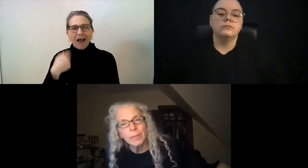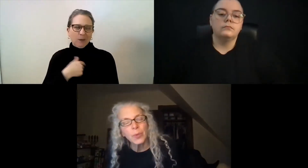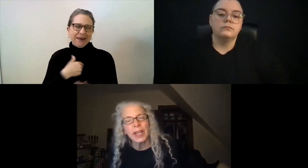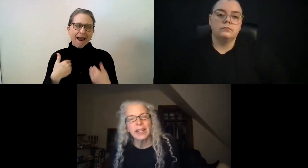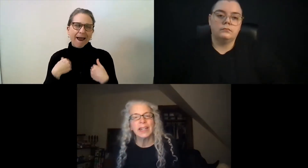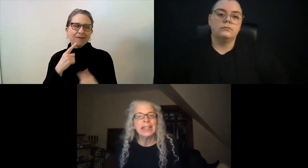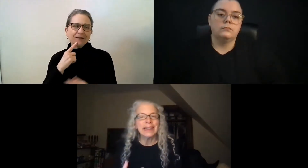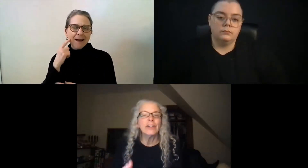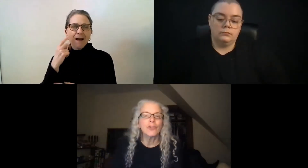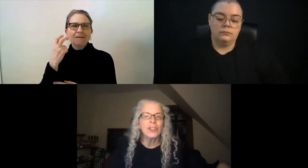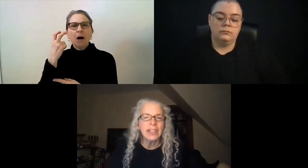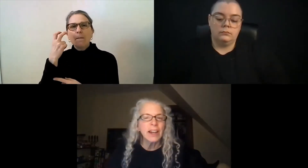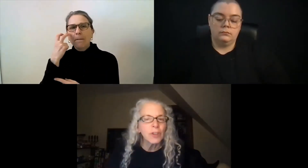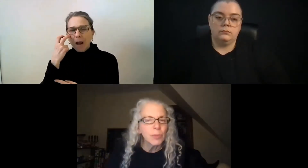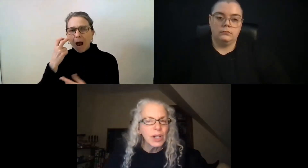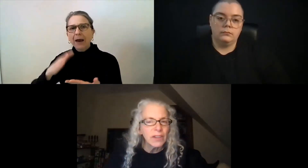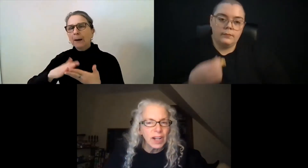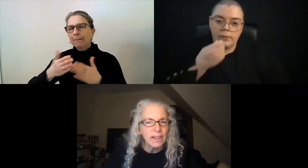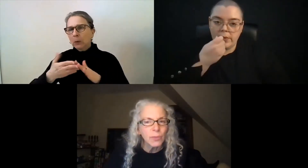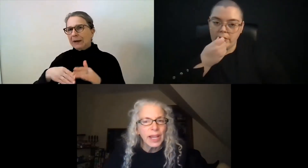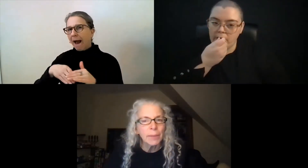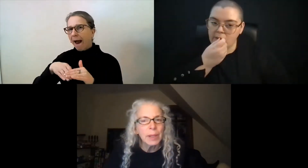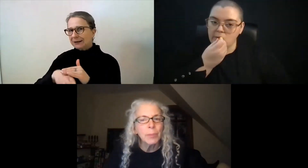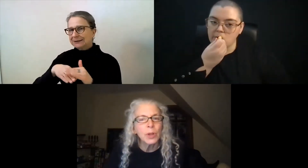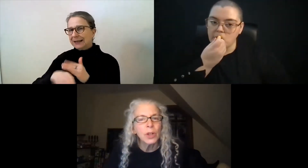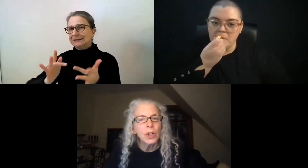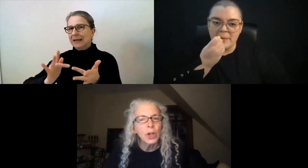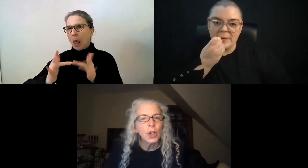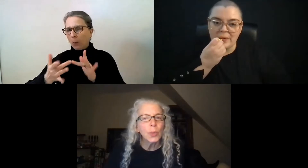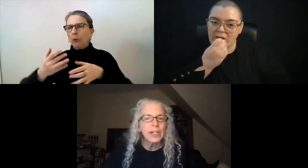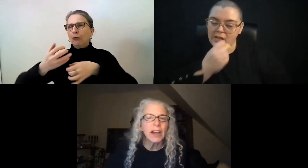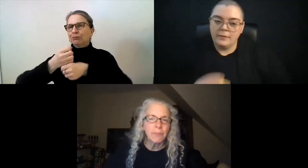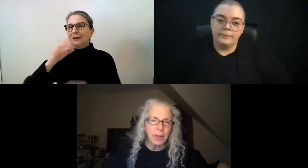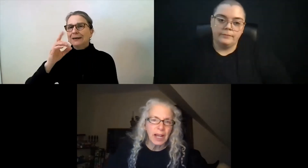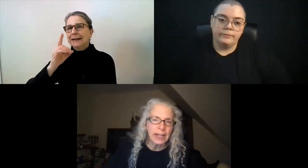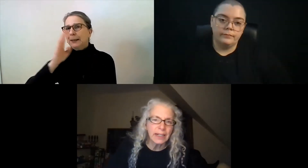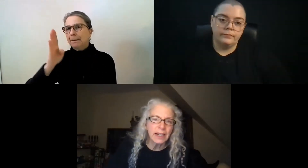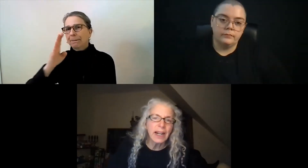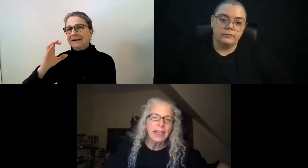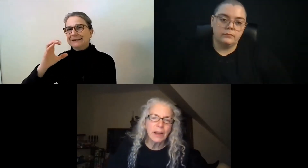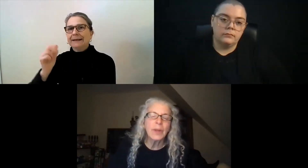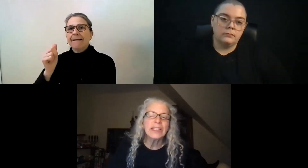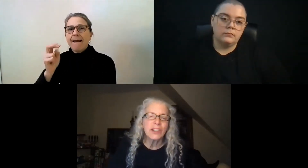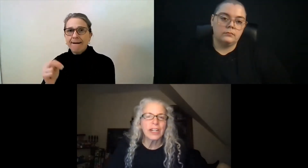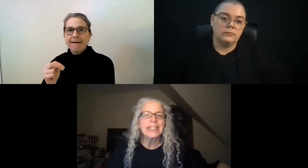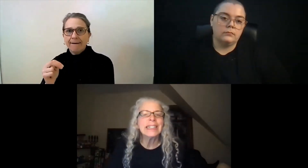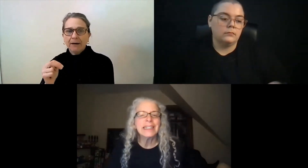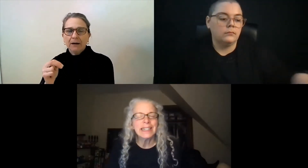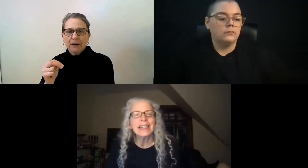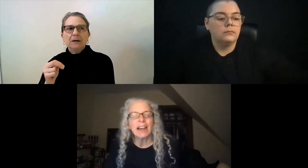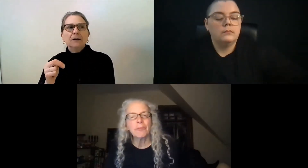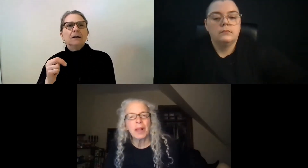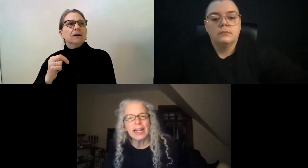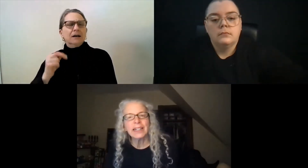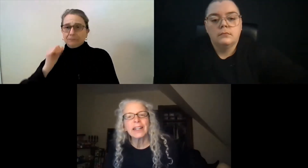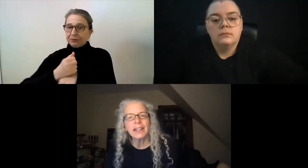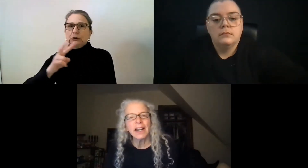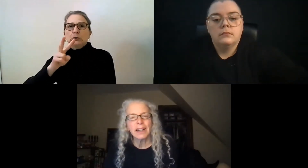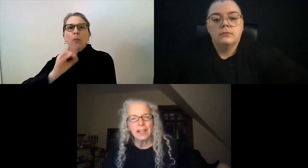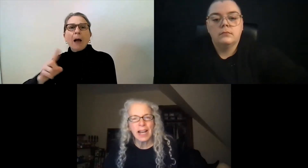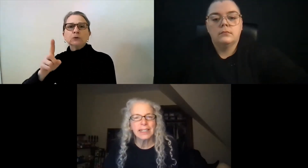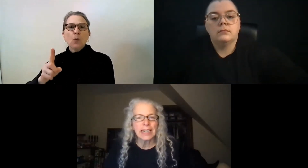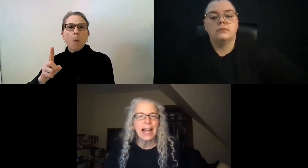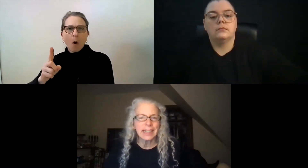programs. We had leaders in the deaf community involved. We had people who were deaf-blind. And then we started the Deaf-Blind